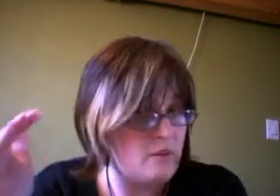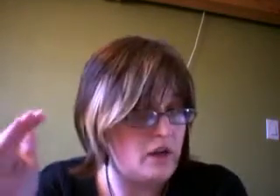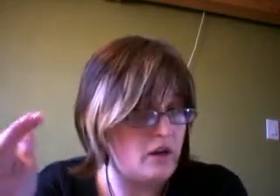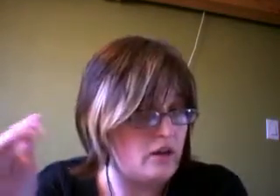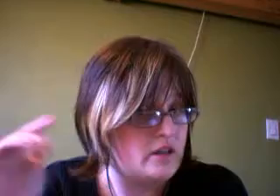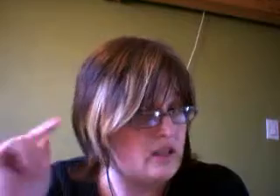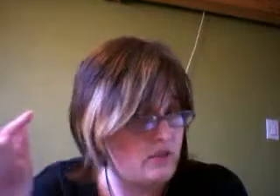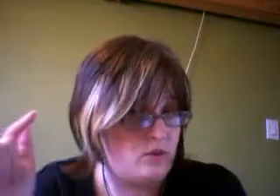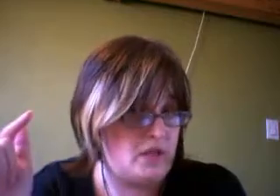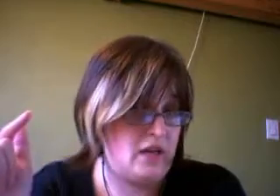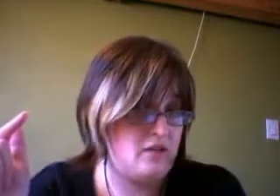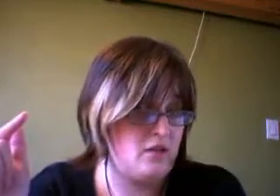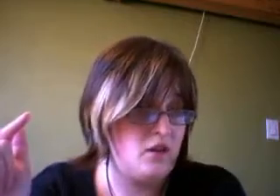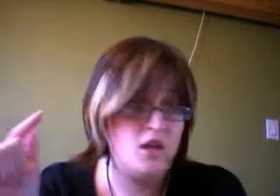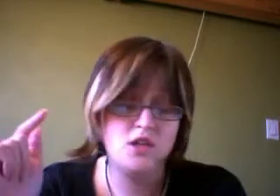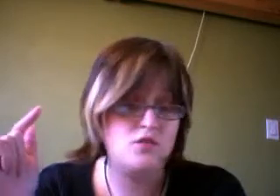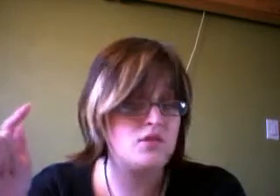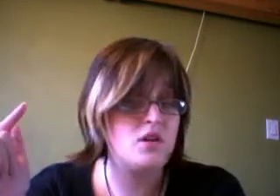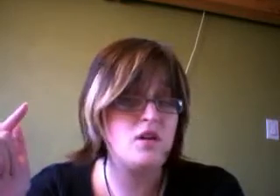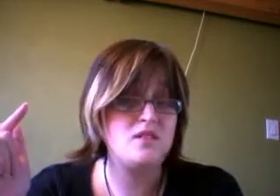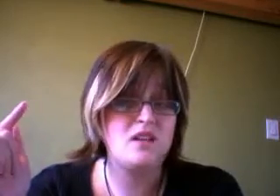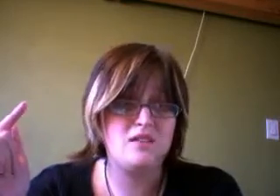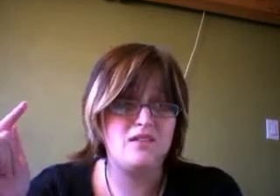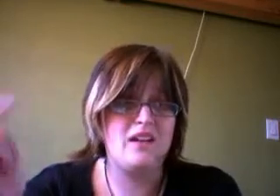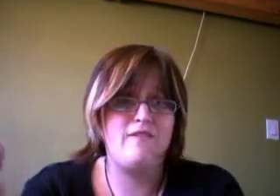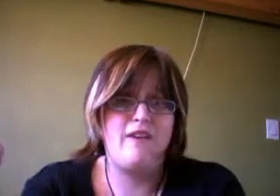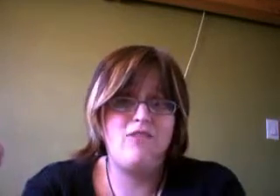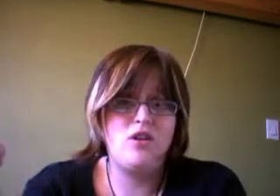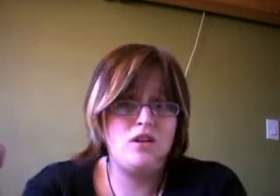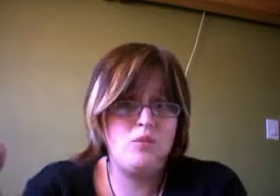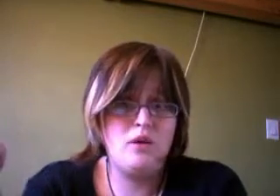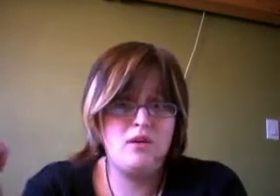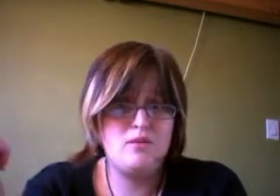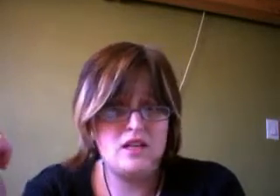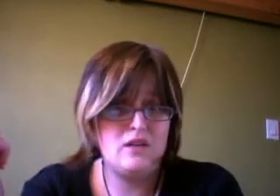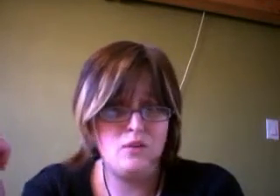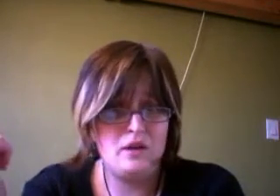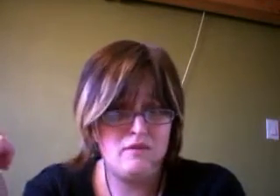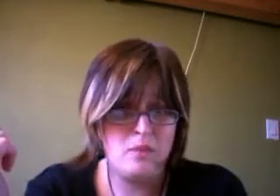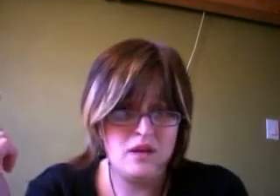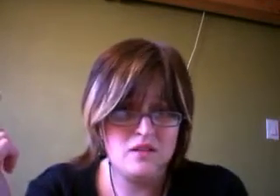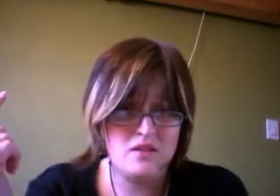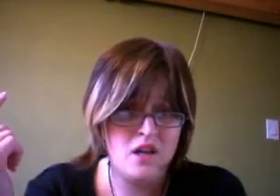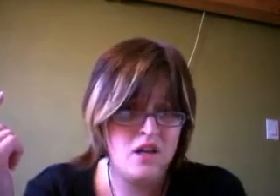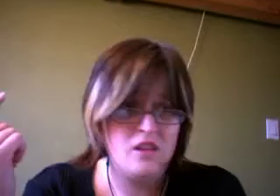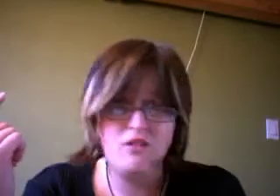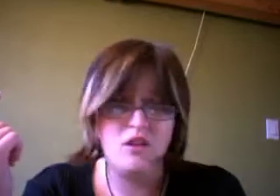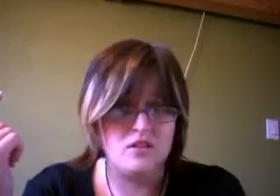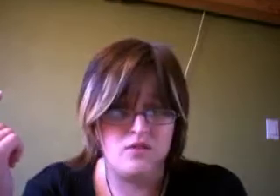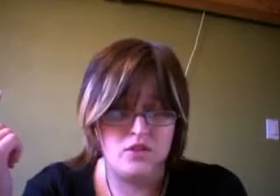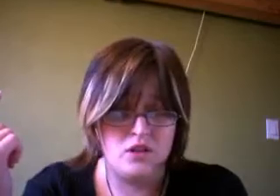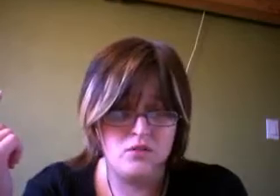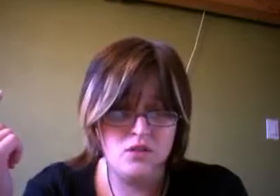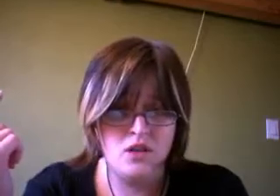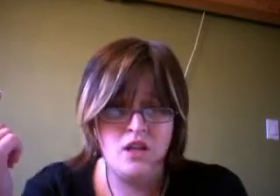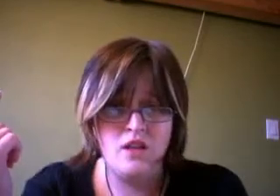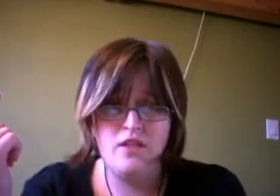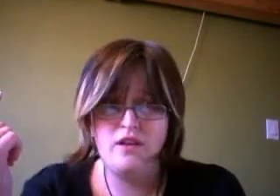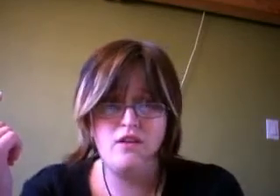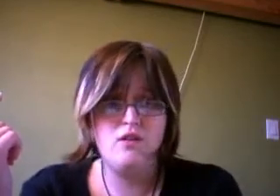by a car and killed doing that. Because those cars, at, like, 5 o'clock in the morning when I'm standing there waiting for a bus, they're not looking for you. They're